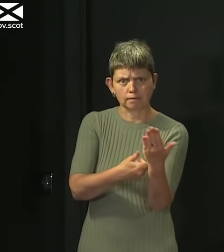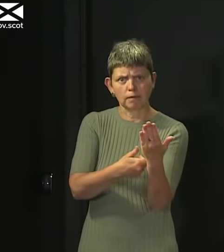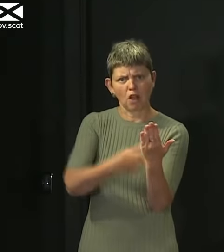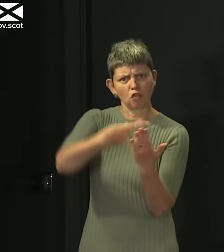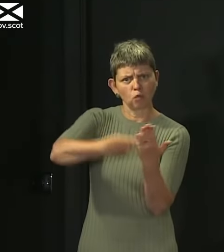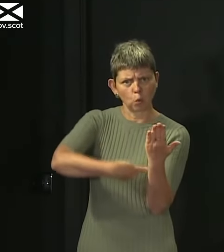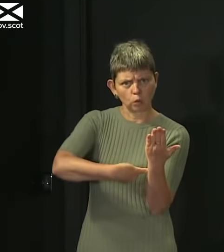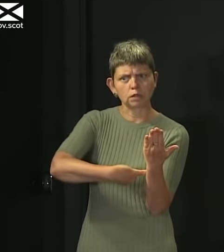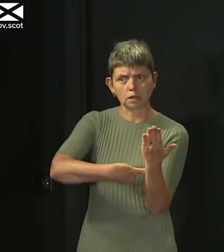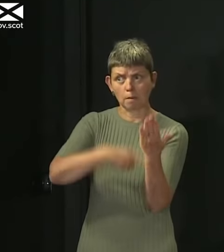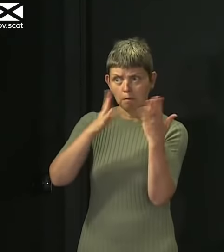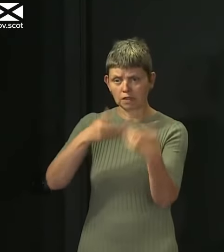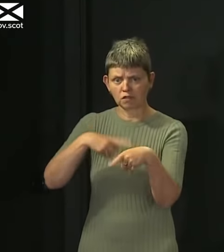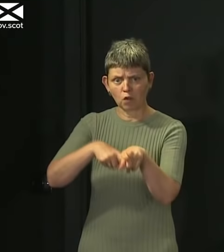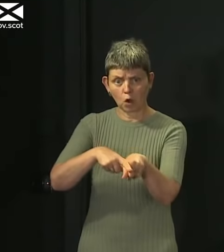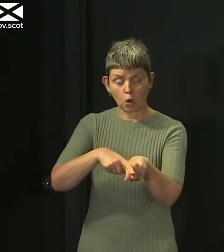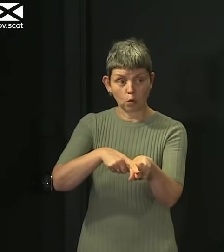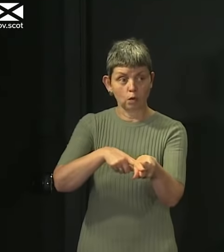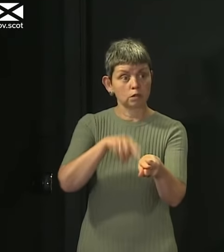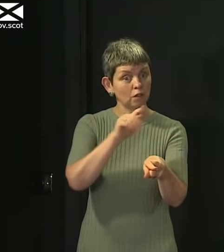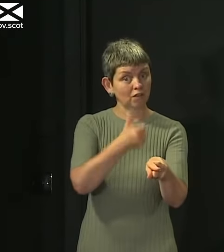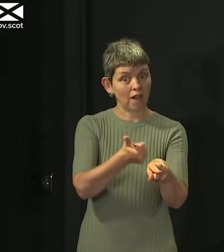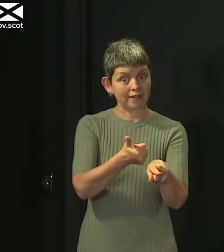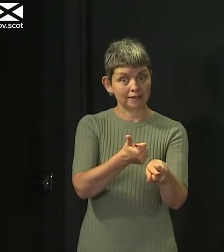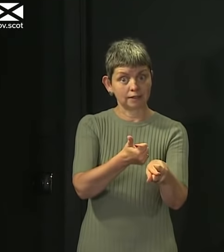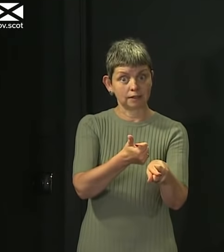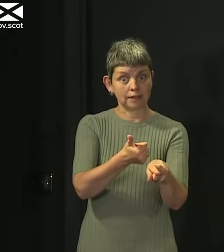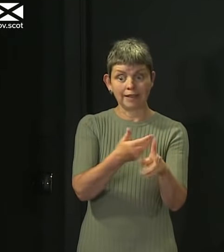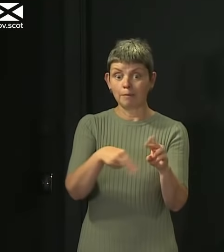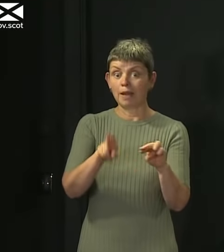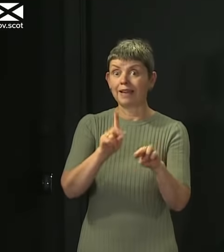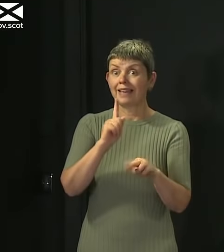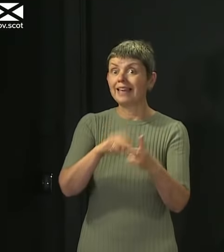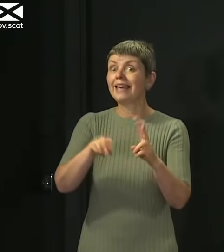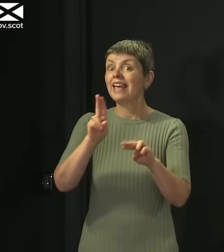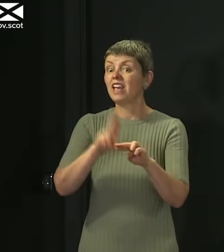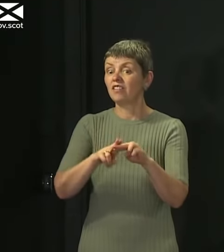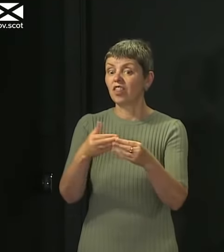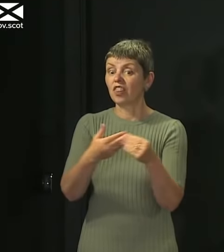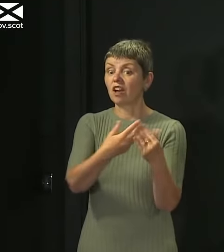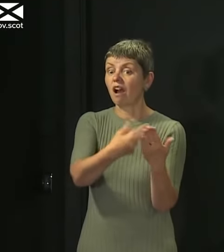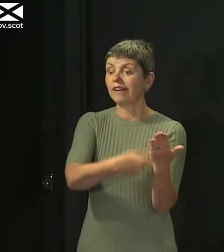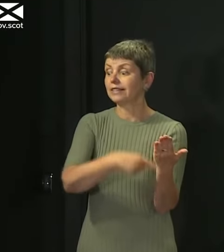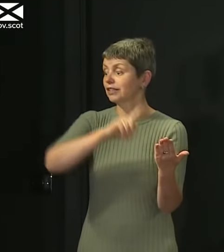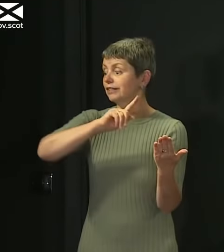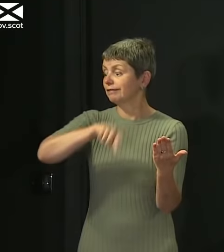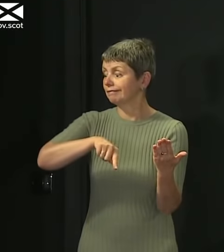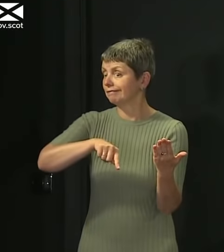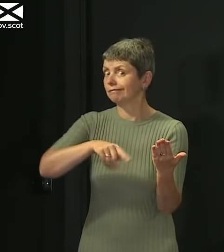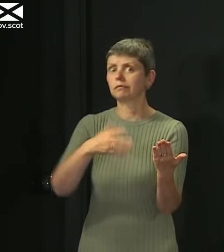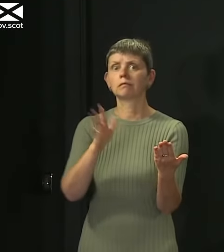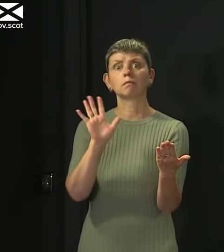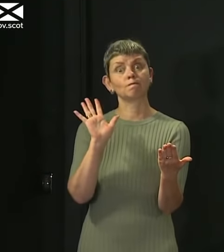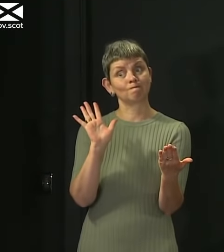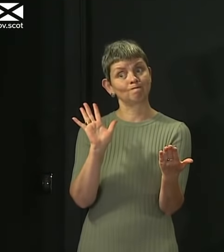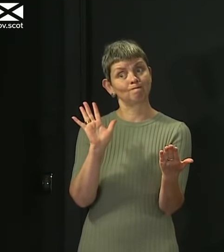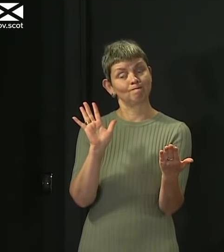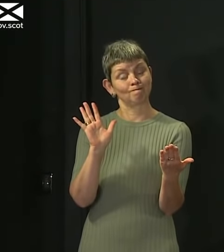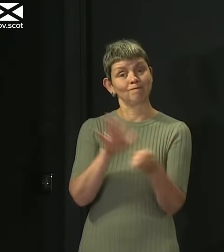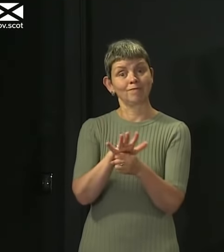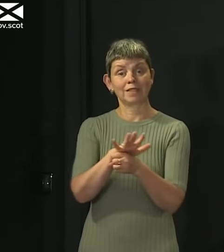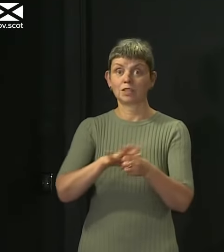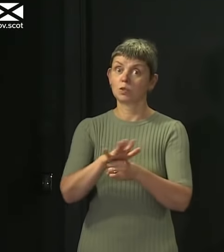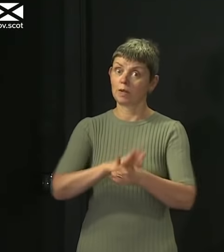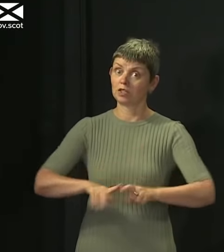was very much conditional on that. And if that guidance is not going to be adhered to, then, you all bets are off. So let's hope this